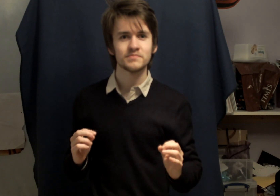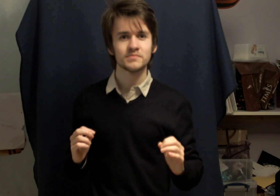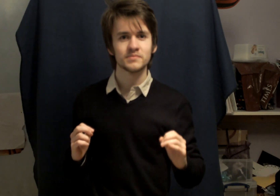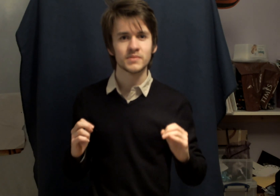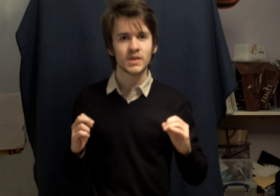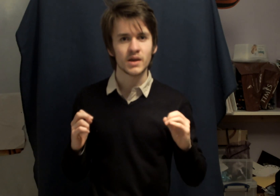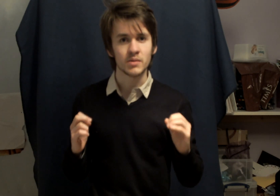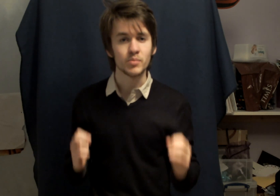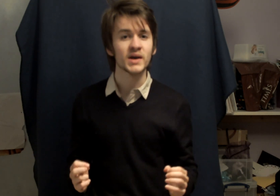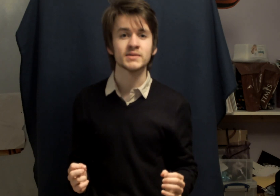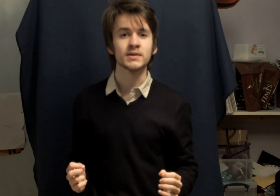and better